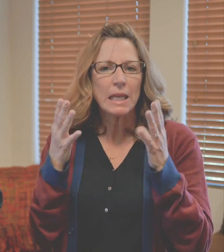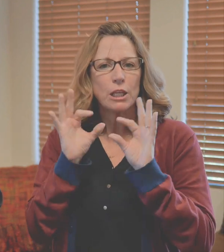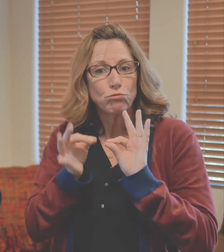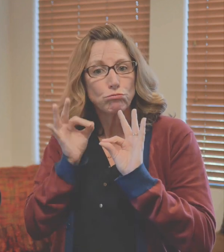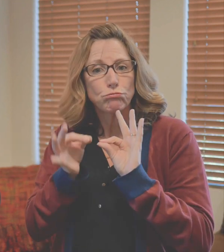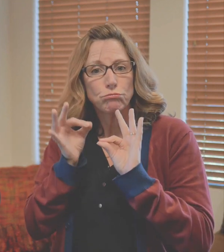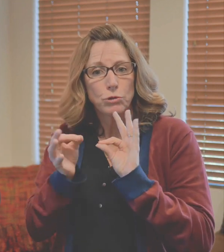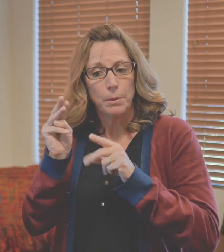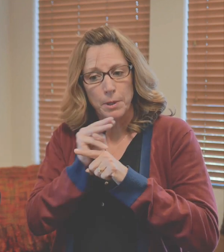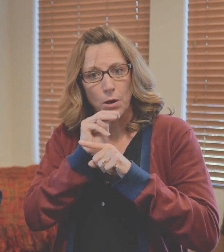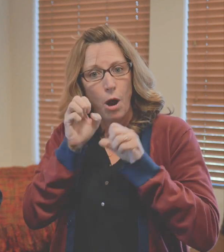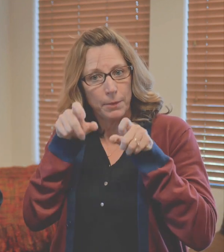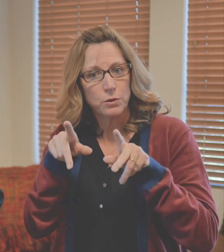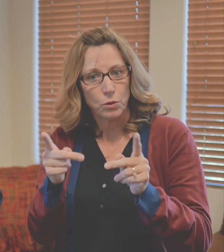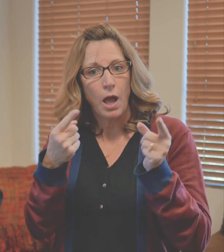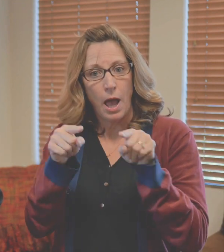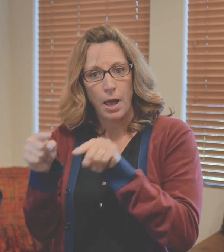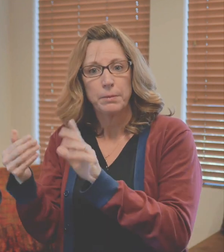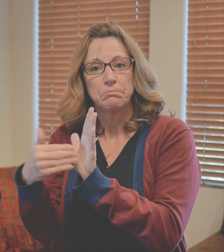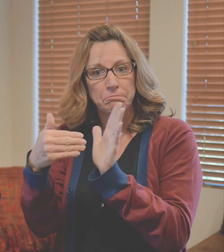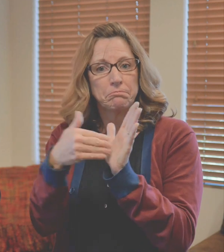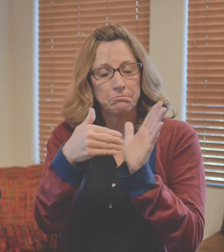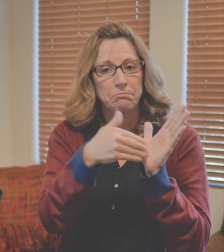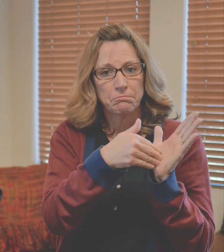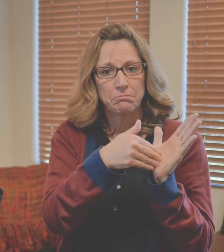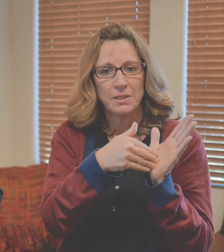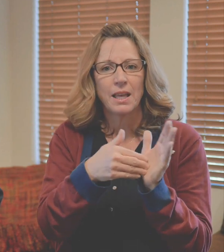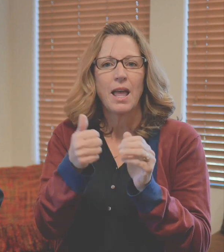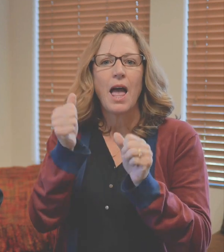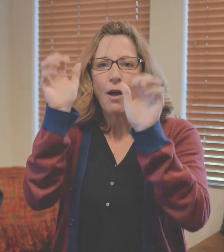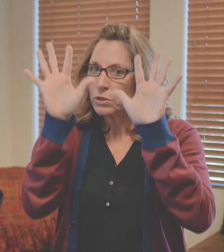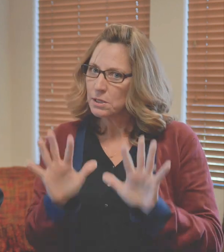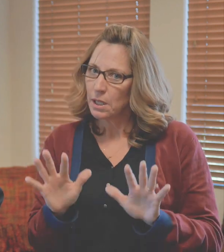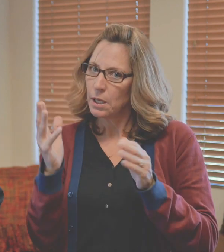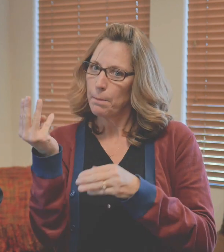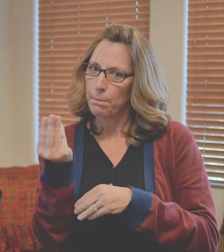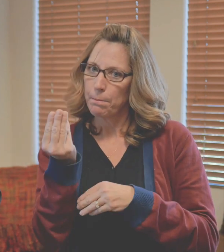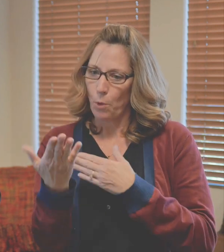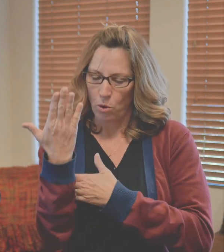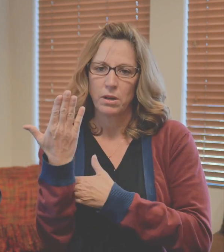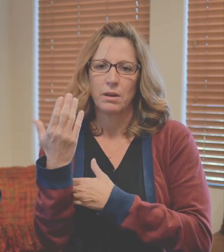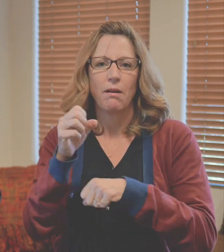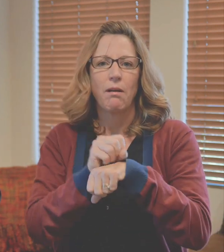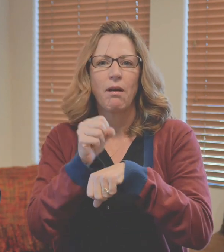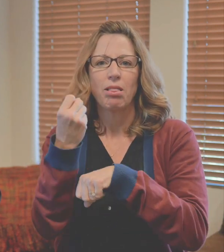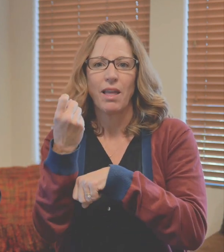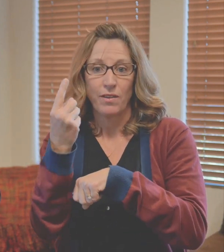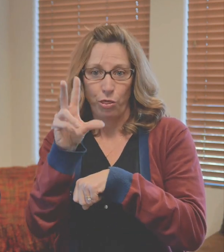opportunities that happen on a regular basis here at Shoreline. Every Sunday morning at 1130 we have